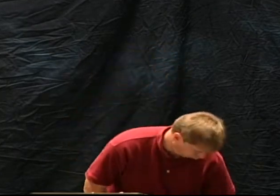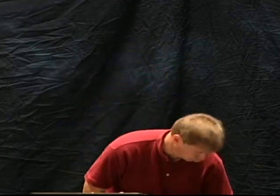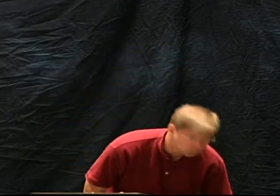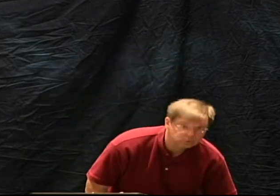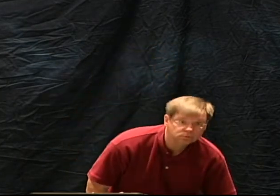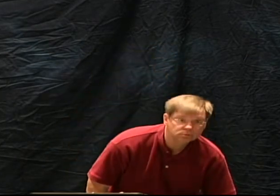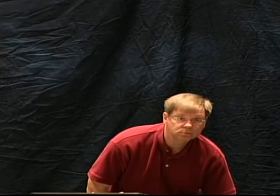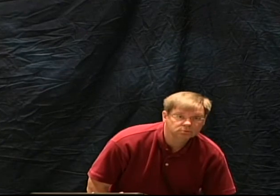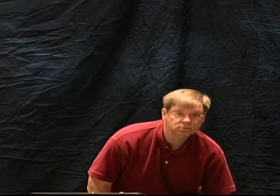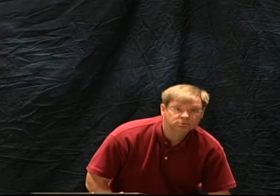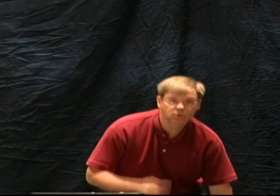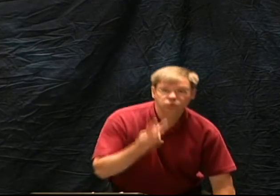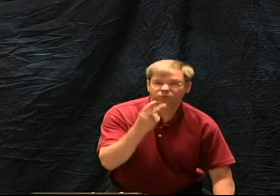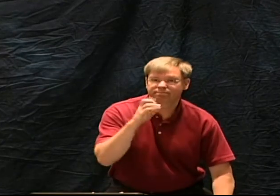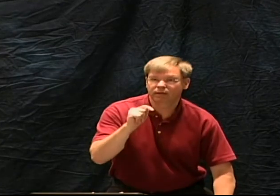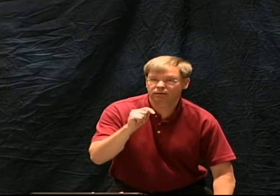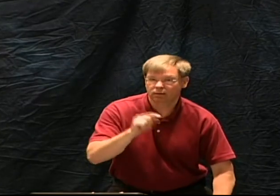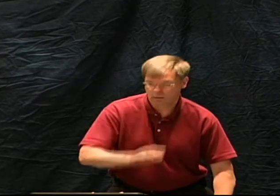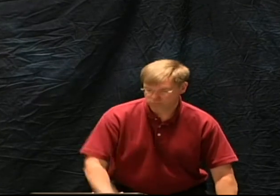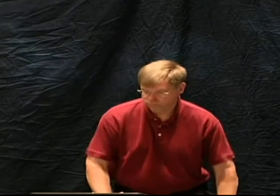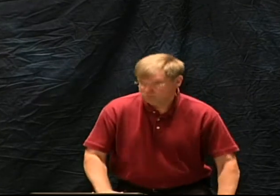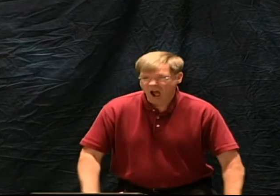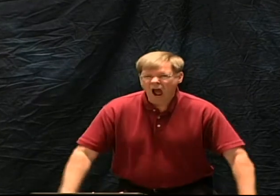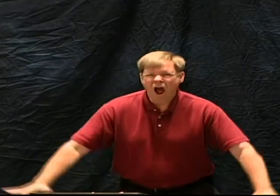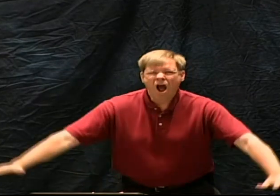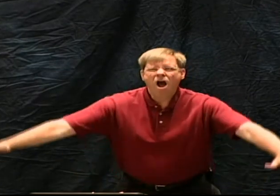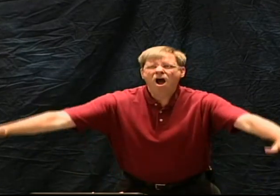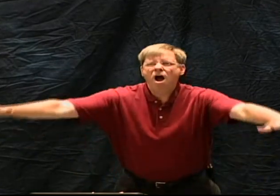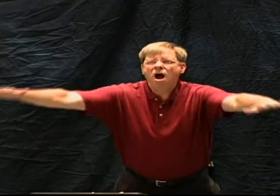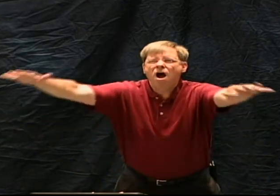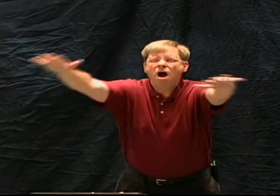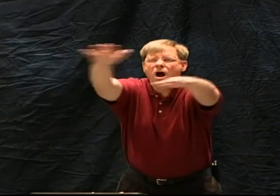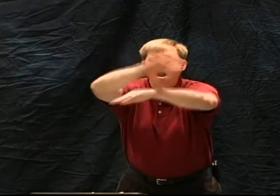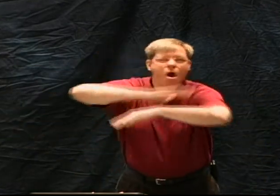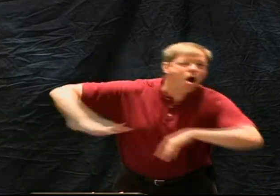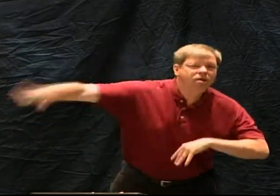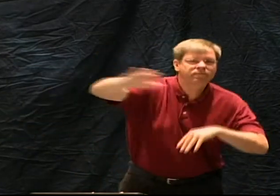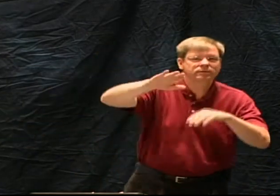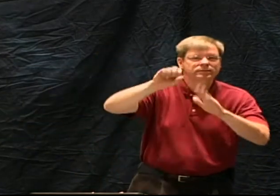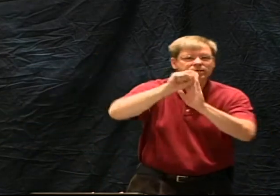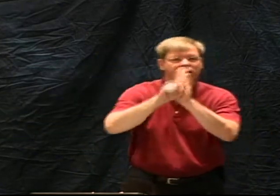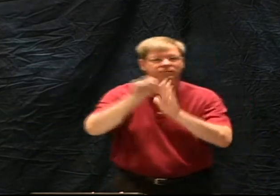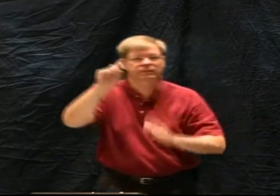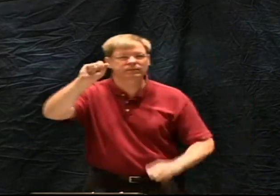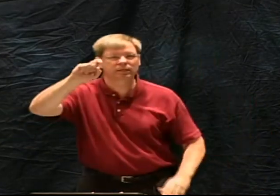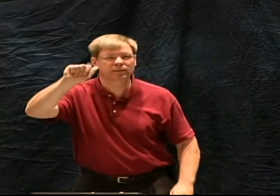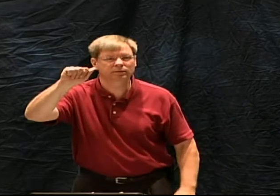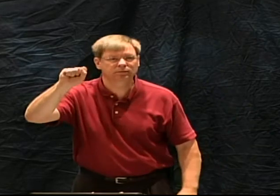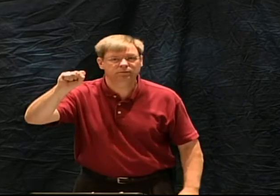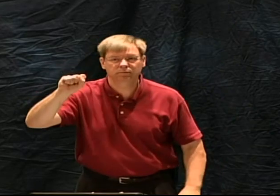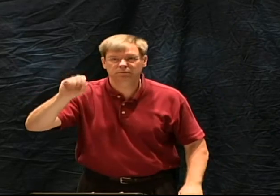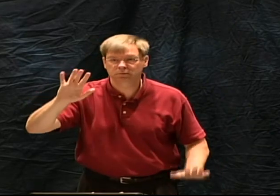that being filled with those small marbles two feet high over the entire state of Texas